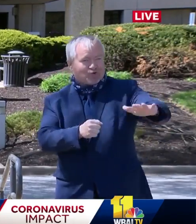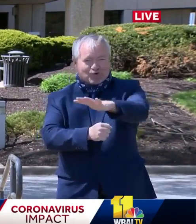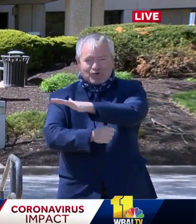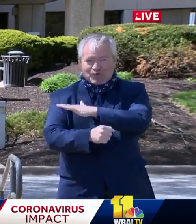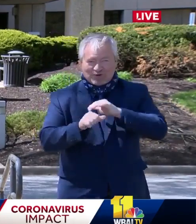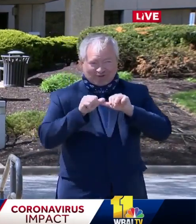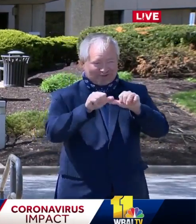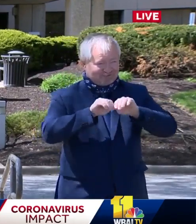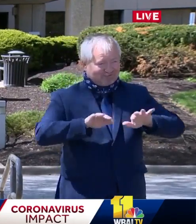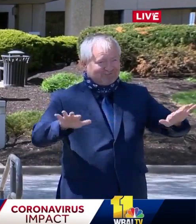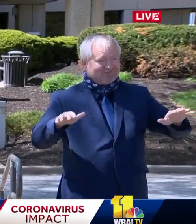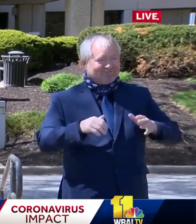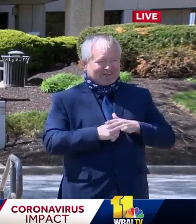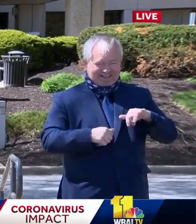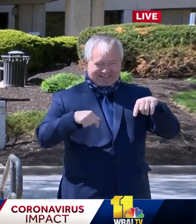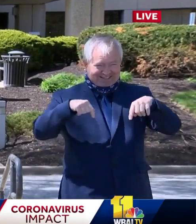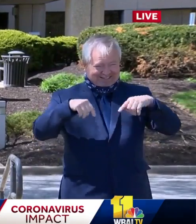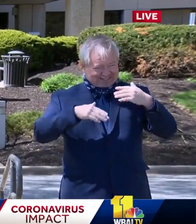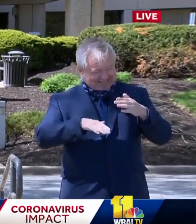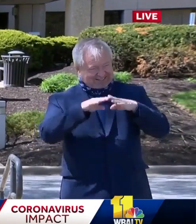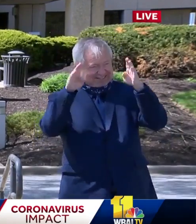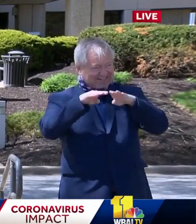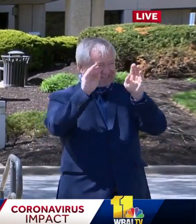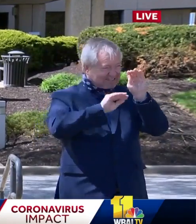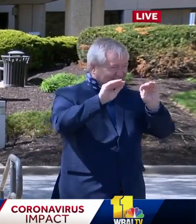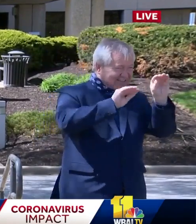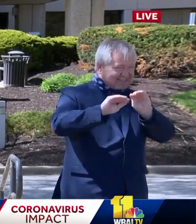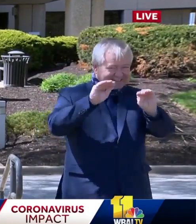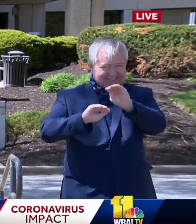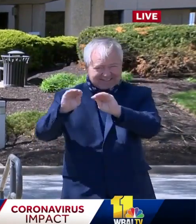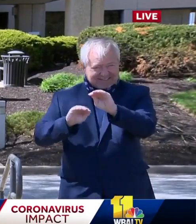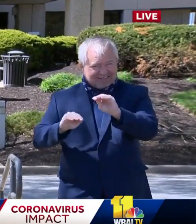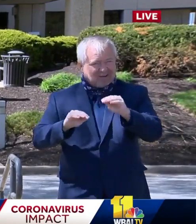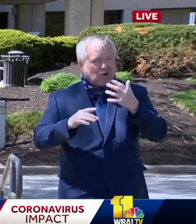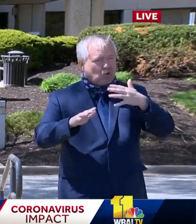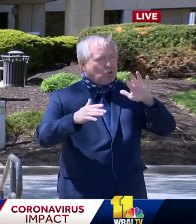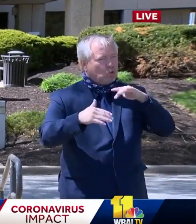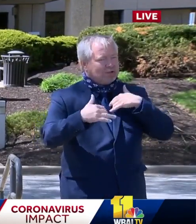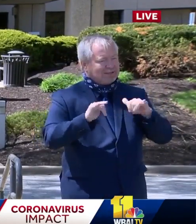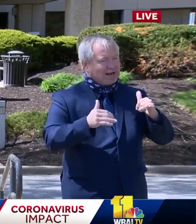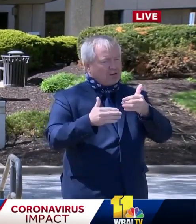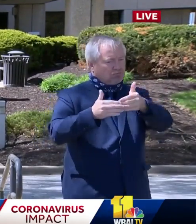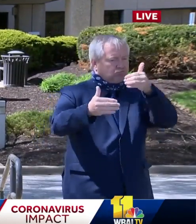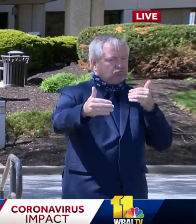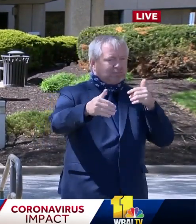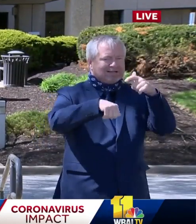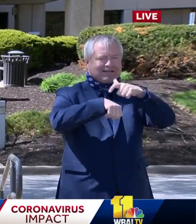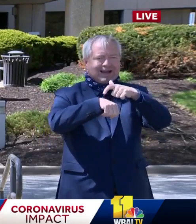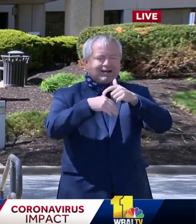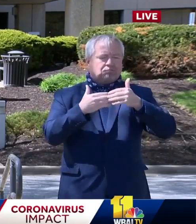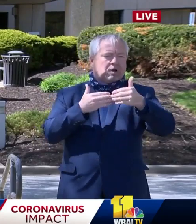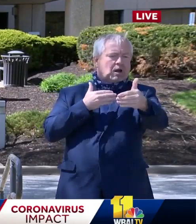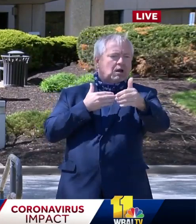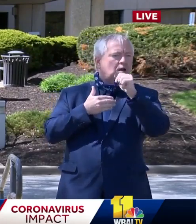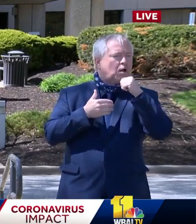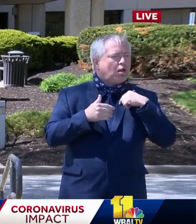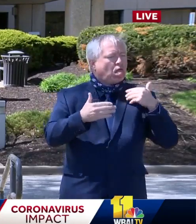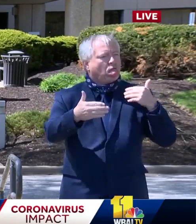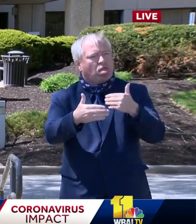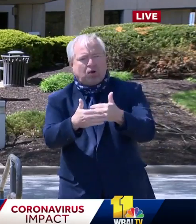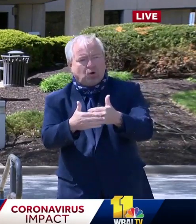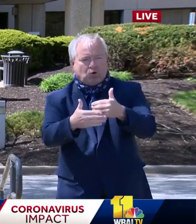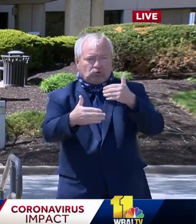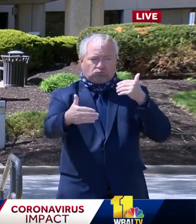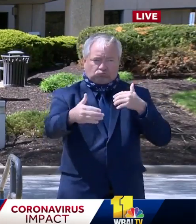quickly, months ahead of schedule, was a huge undertaking involving many,